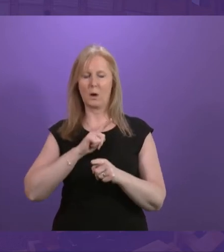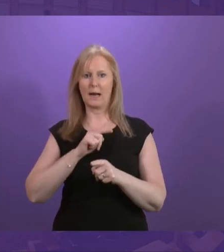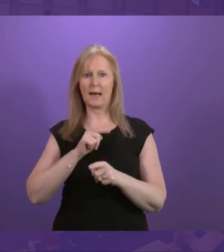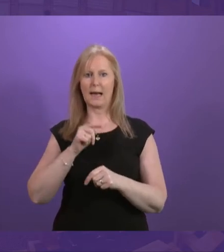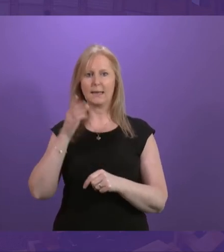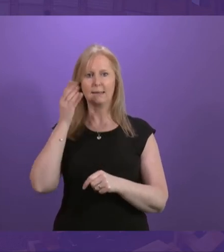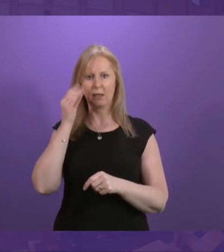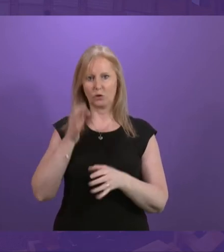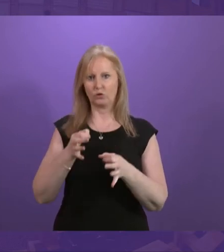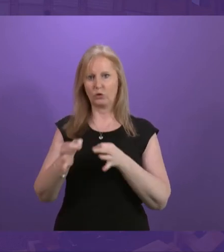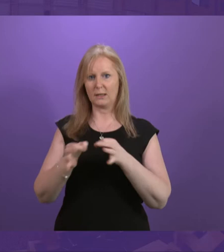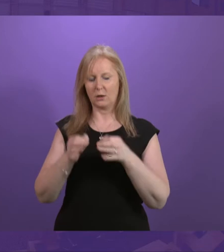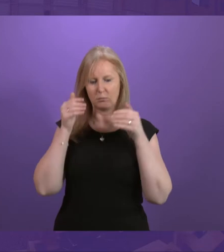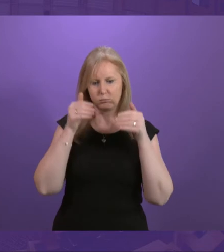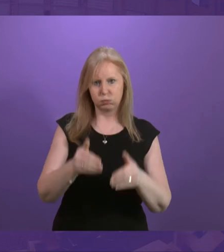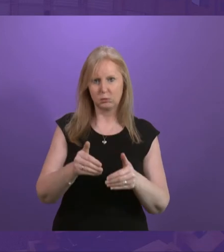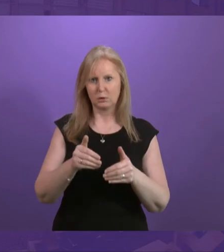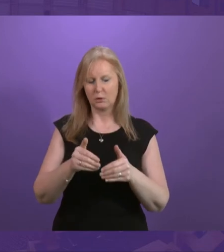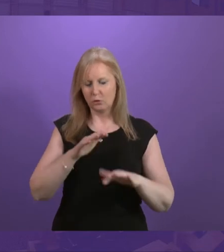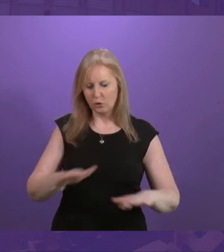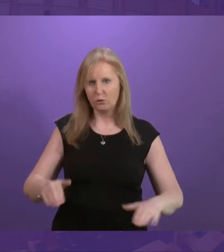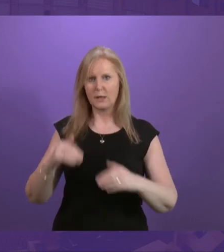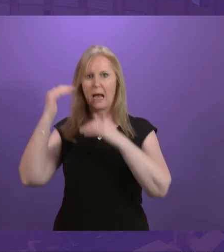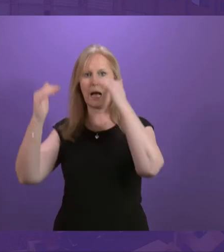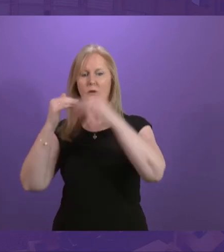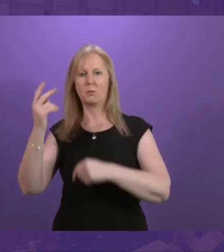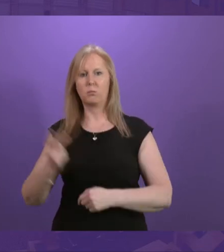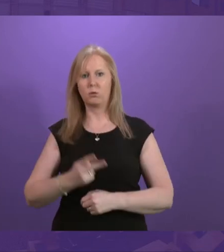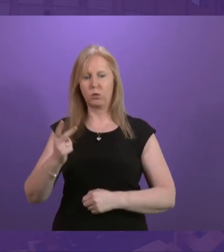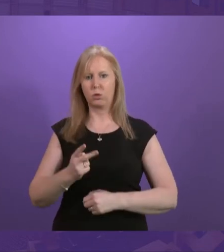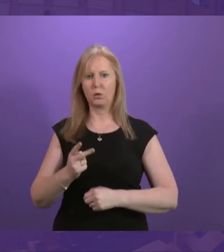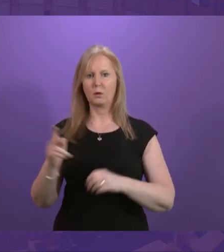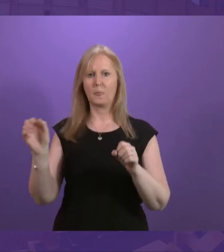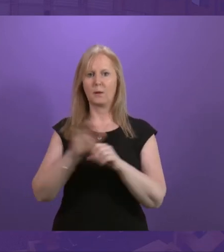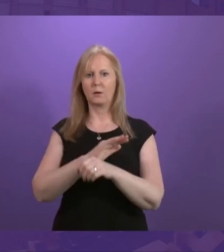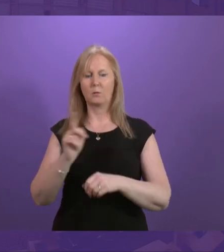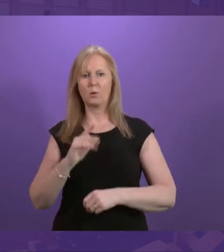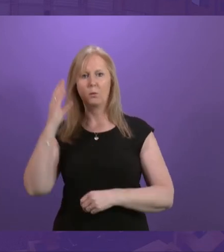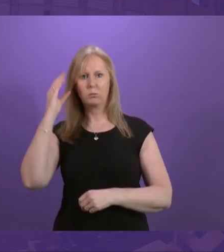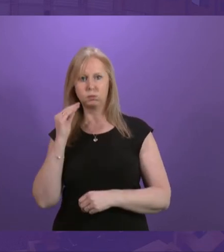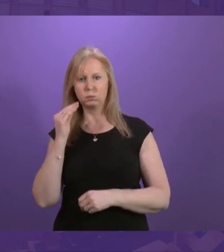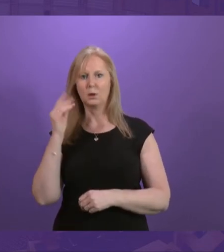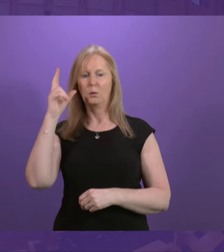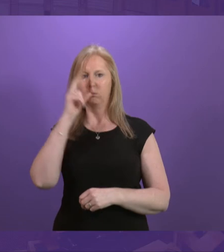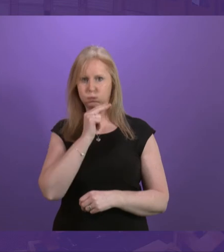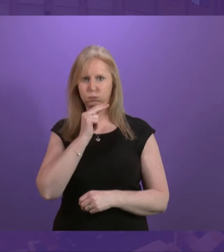focuses on children and adults and covers deafness, sight loss and dual sensory loss.